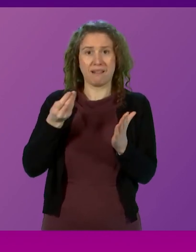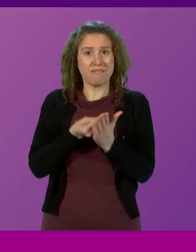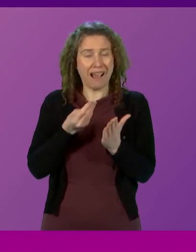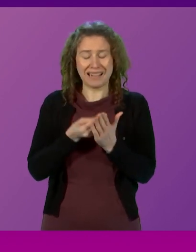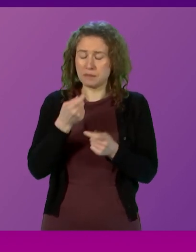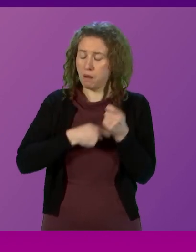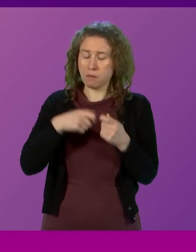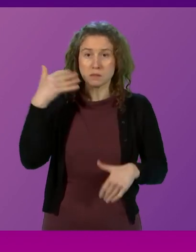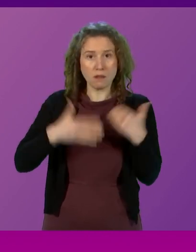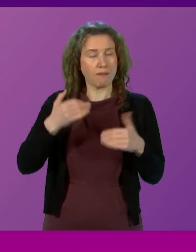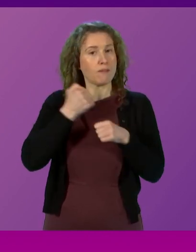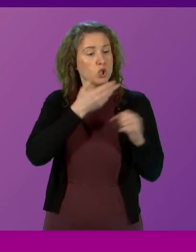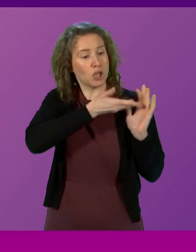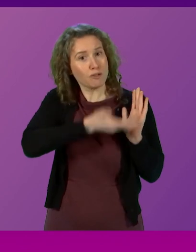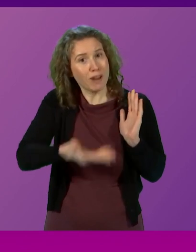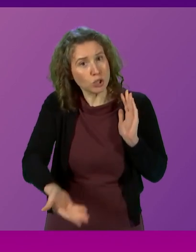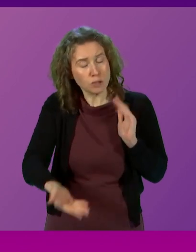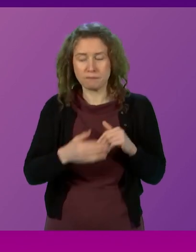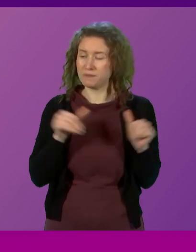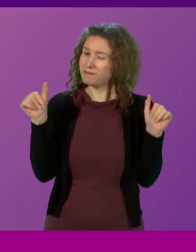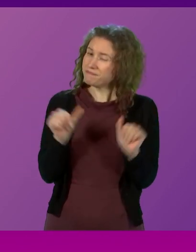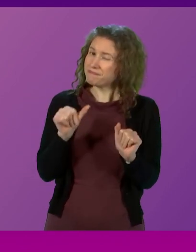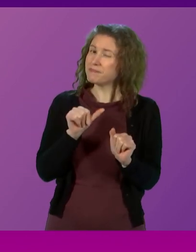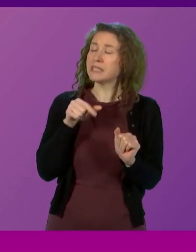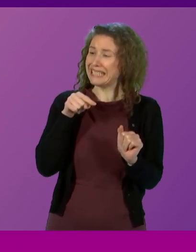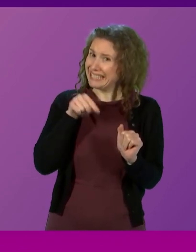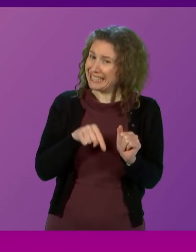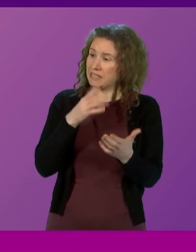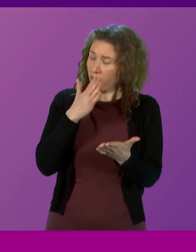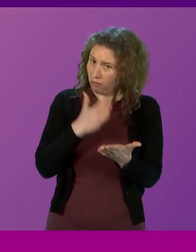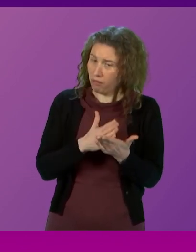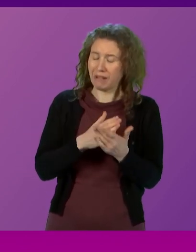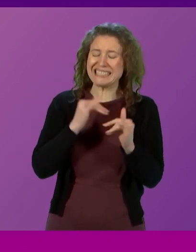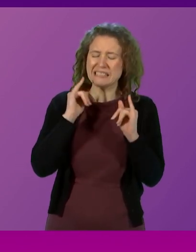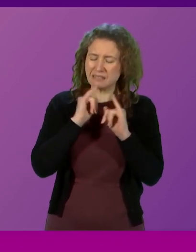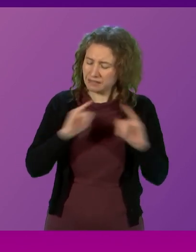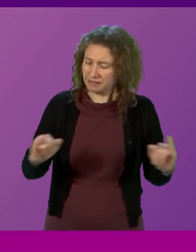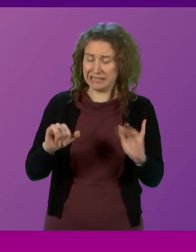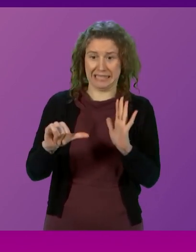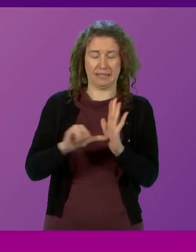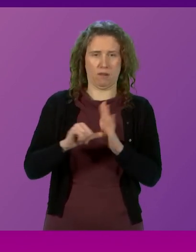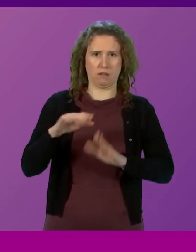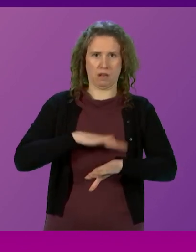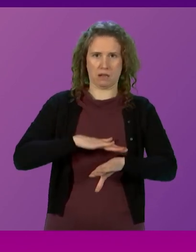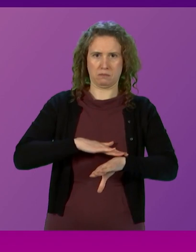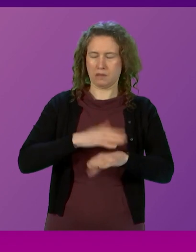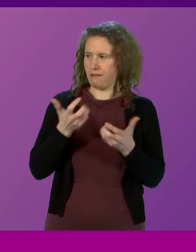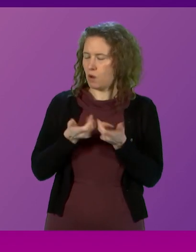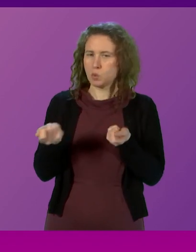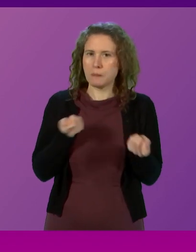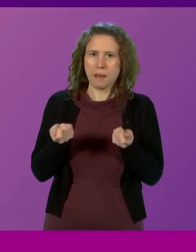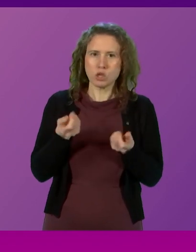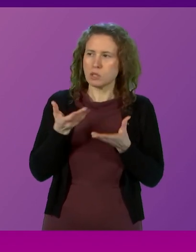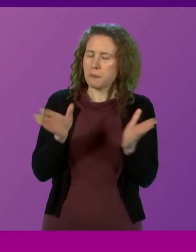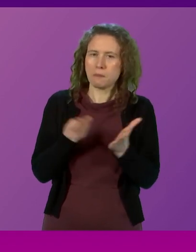to come. In short, Presiding Officer, these are spectacularly difficult times in which to manage the public